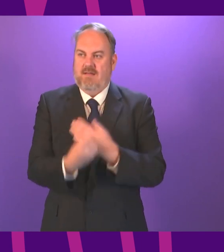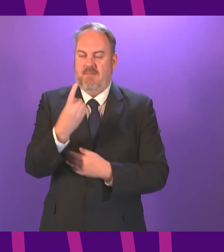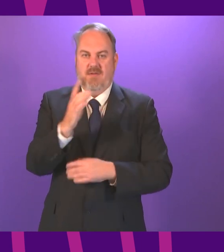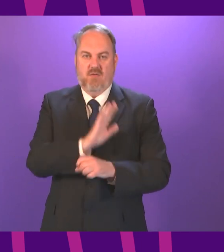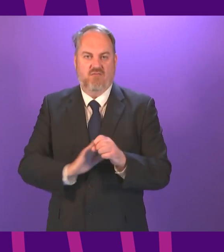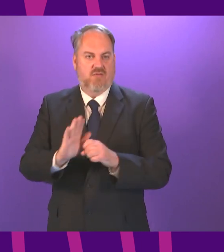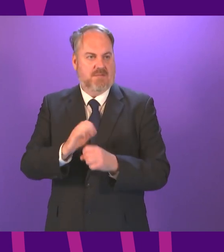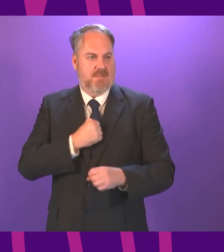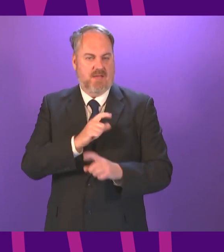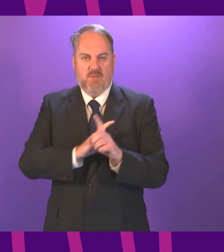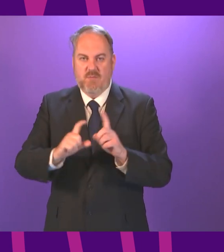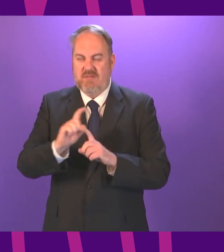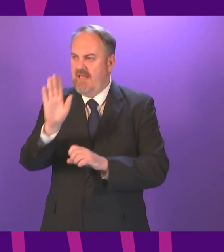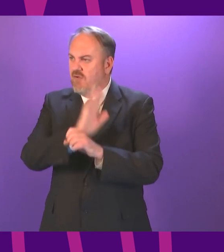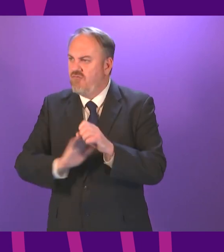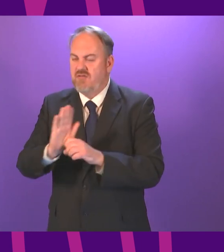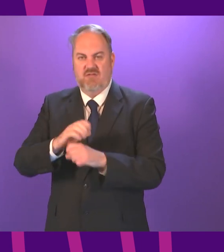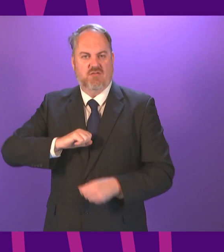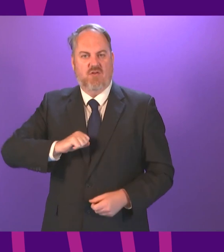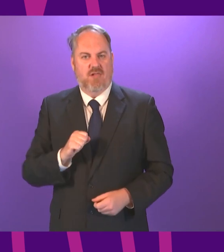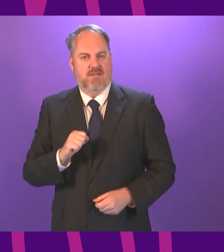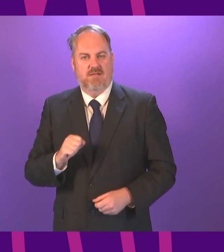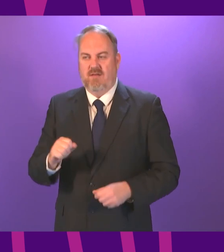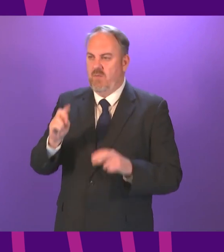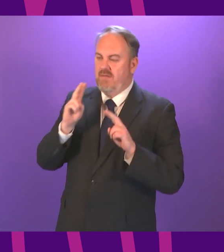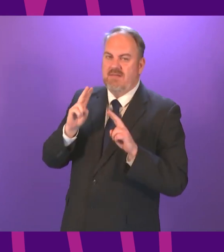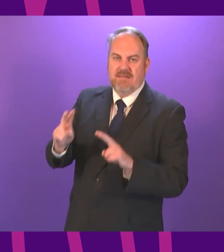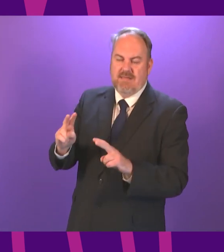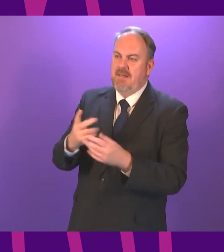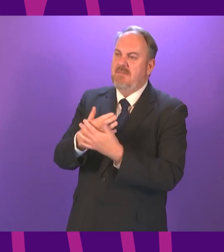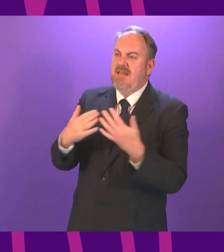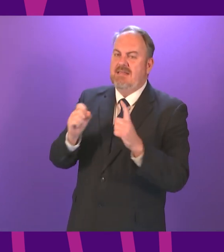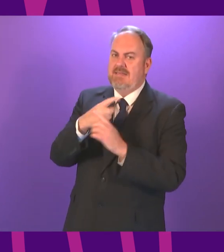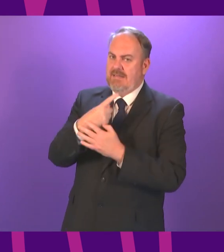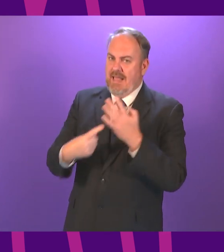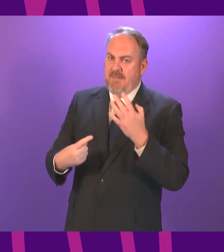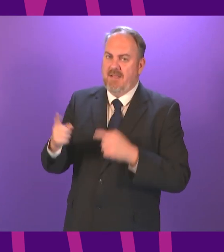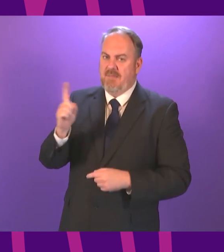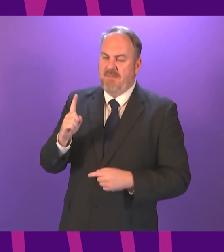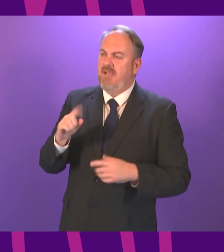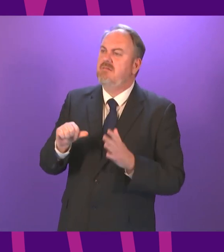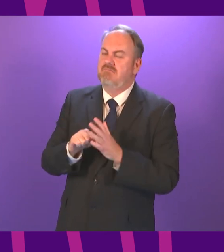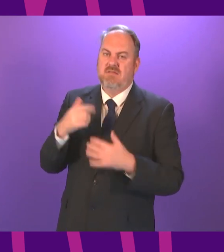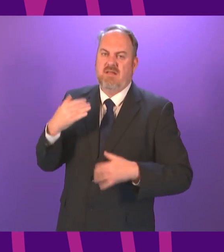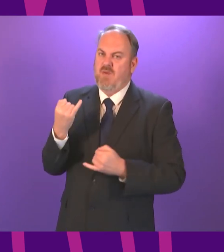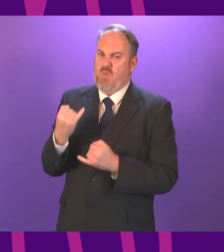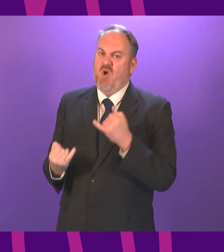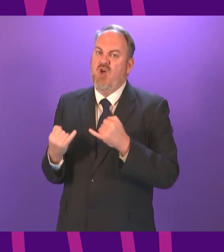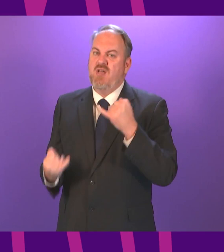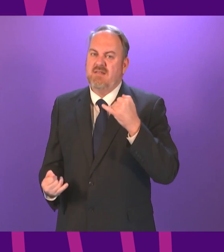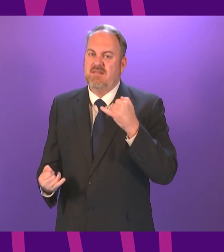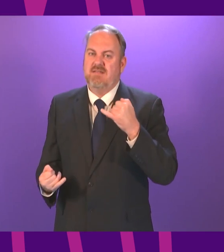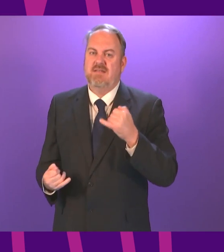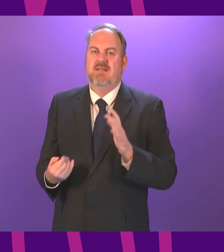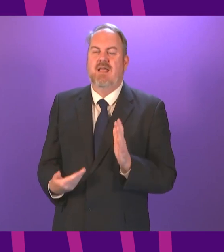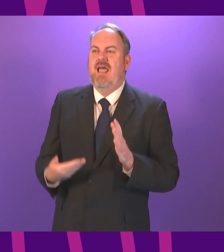We've seen so much hardship, social isolation, the disproportionate effect it's had on disabled communities, and the unprecedented use